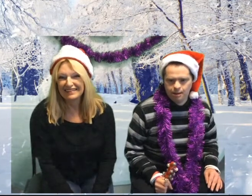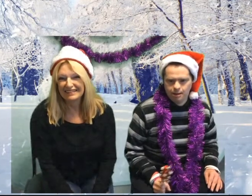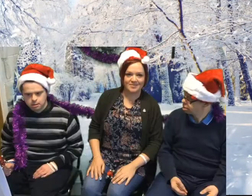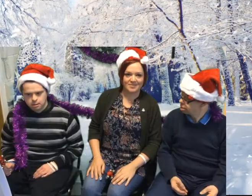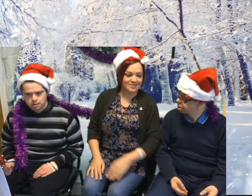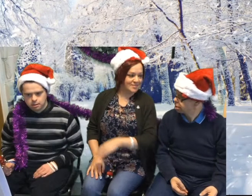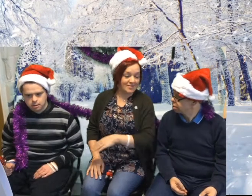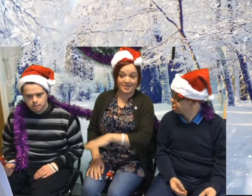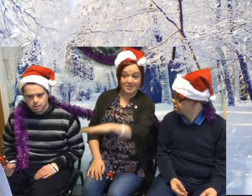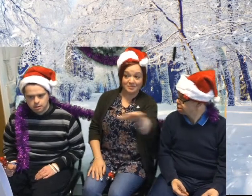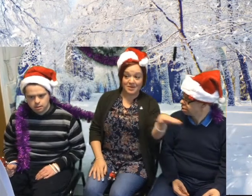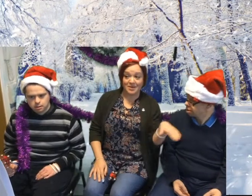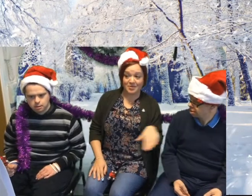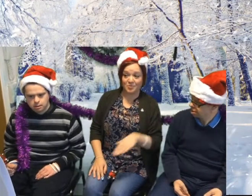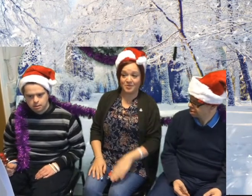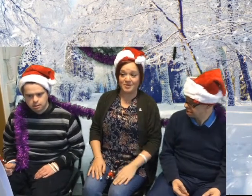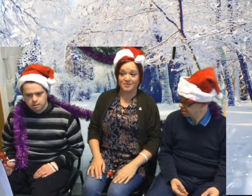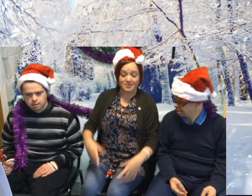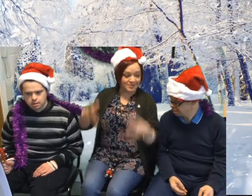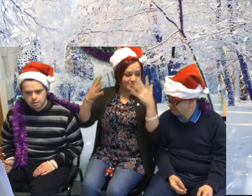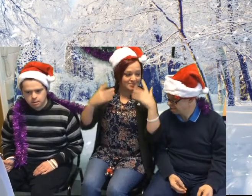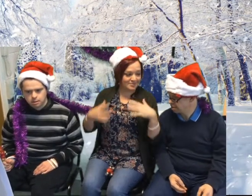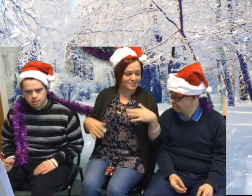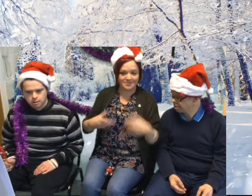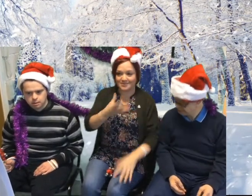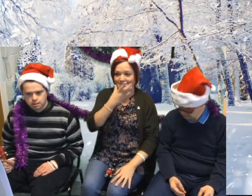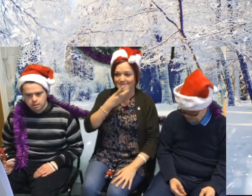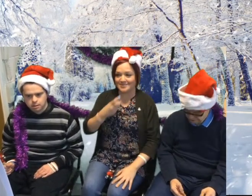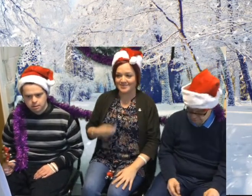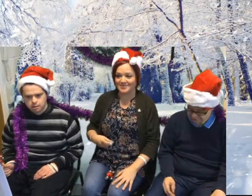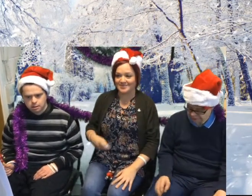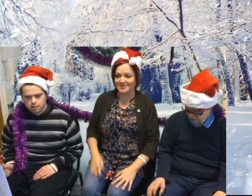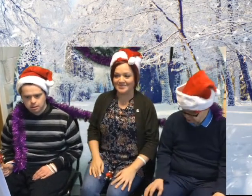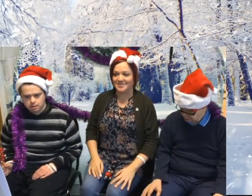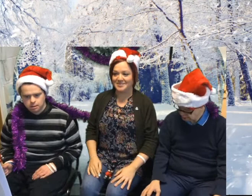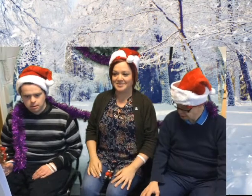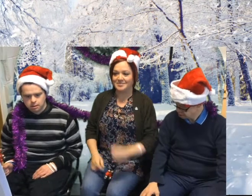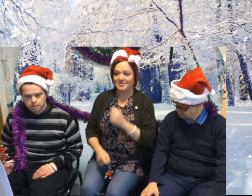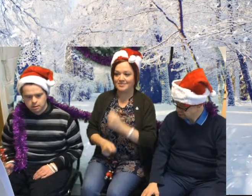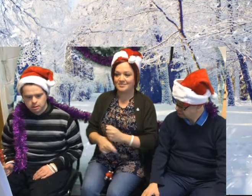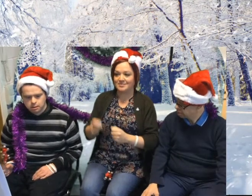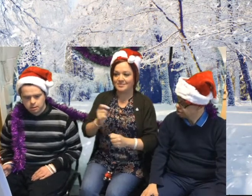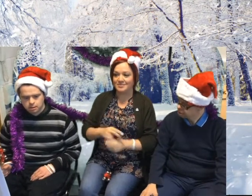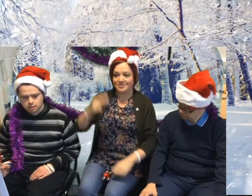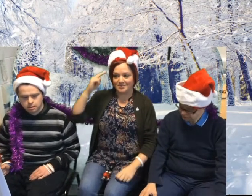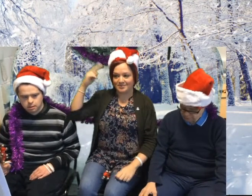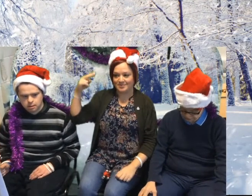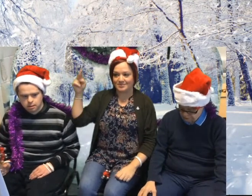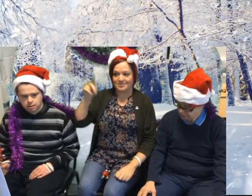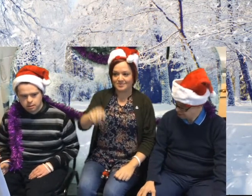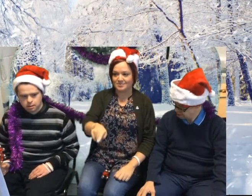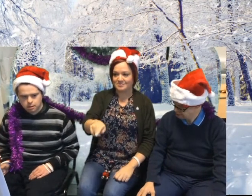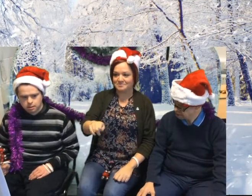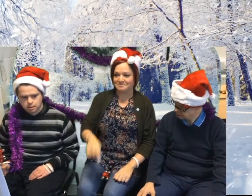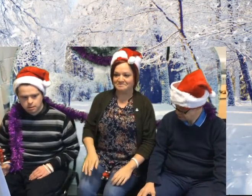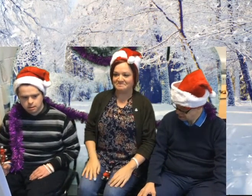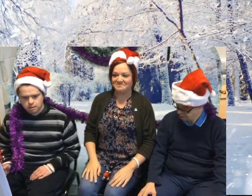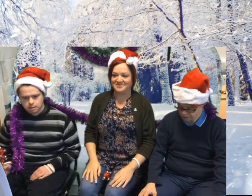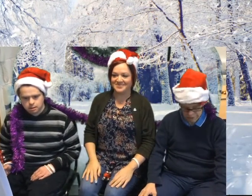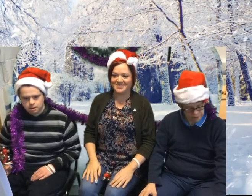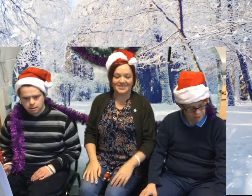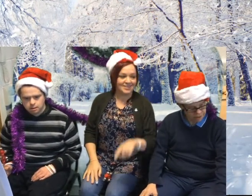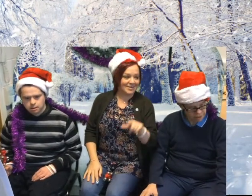In the meadow we can build a snowman We'll pretend that he is Parson Brown